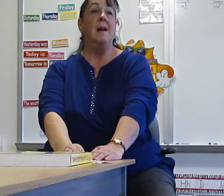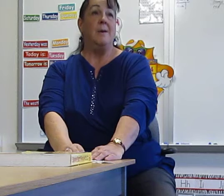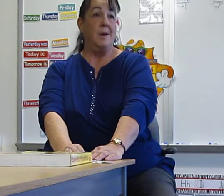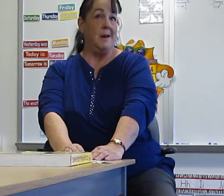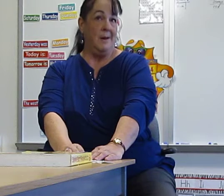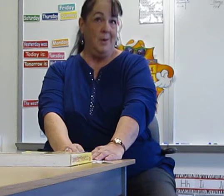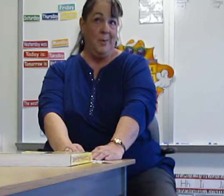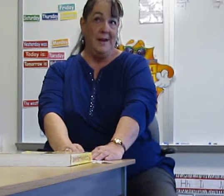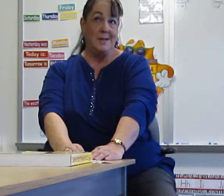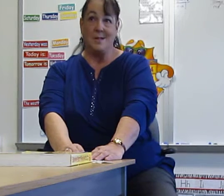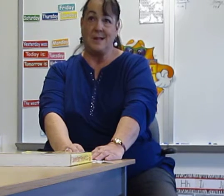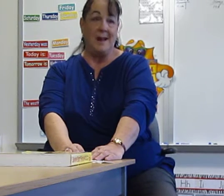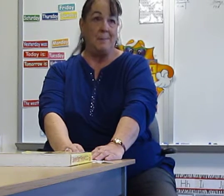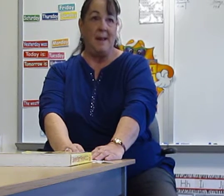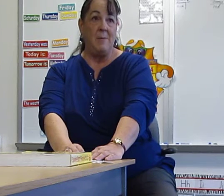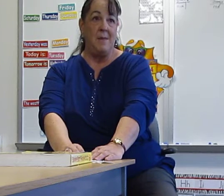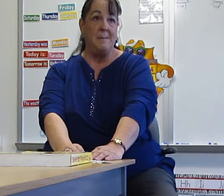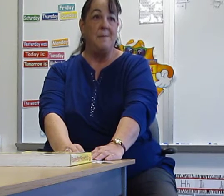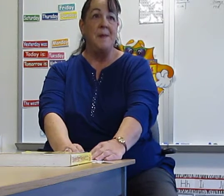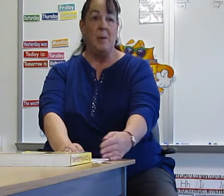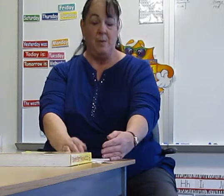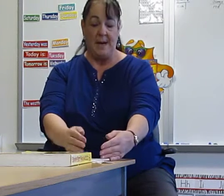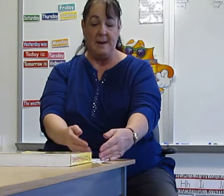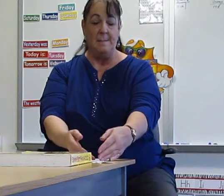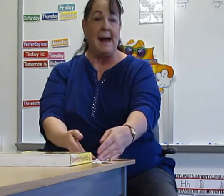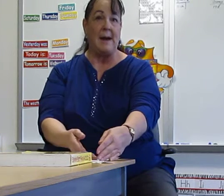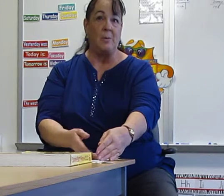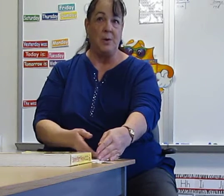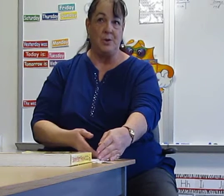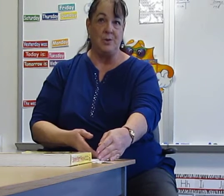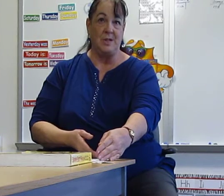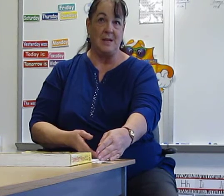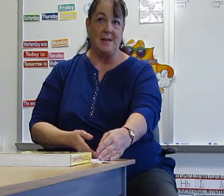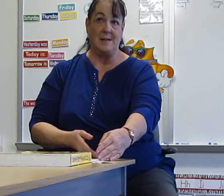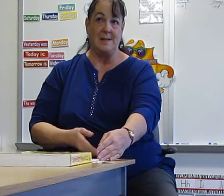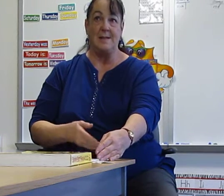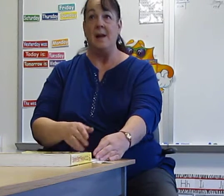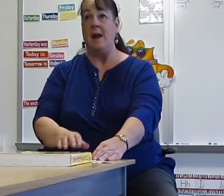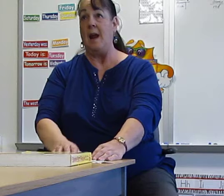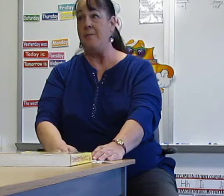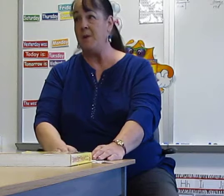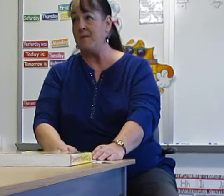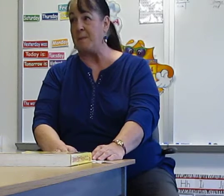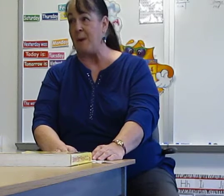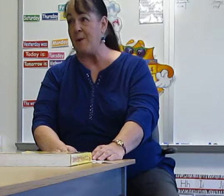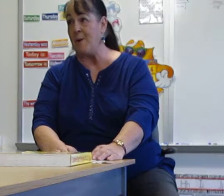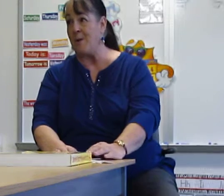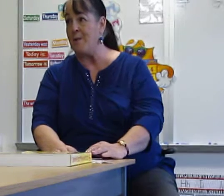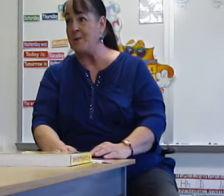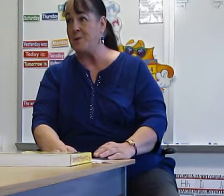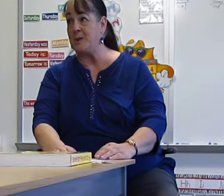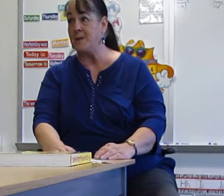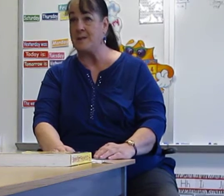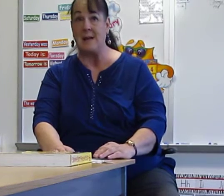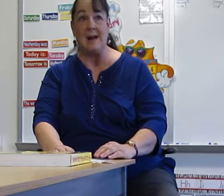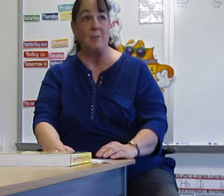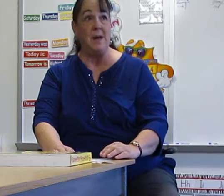You've got a whole week to just kind of play with them. When we come back, we'll do the sentences. If you have a partner that you can sign with,